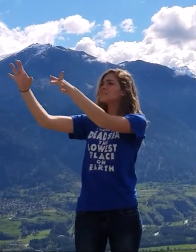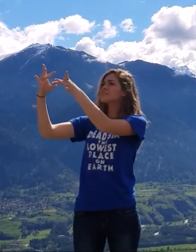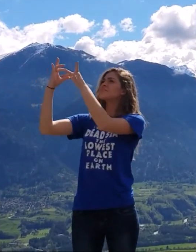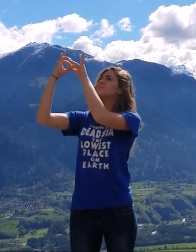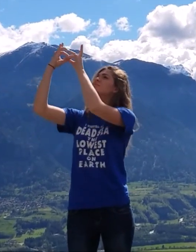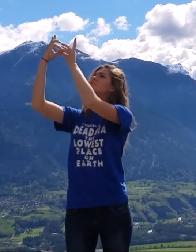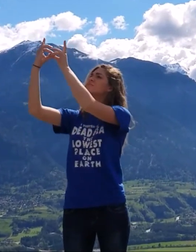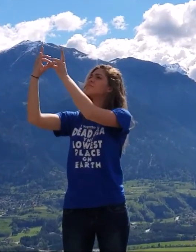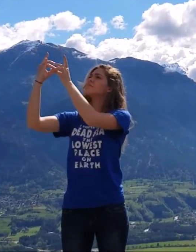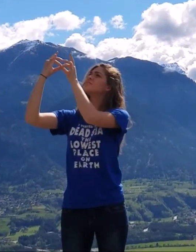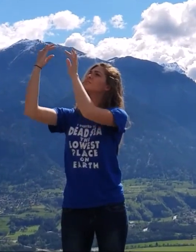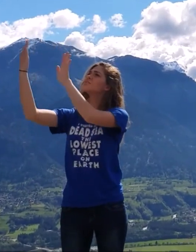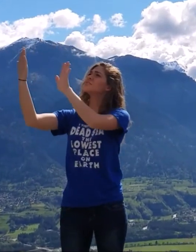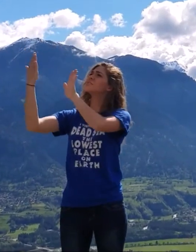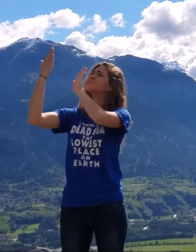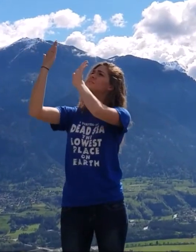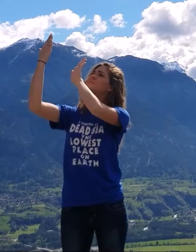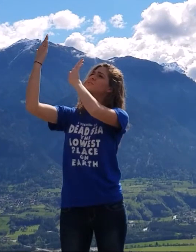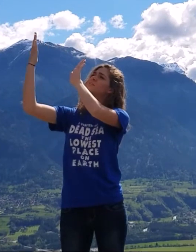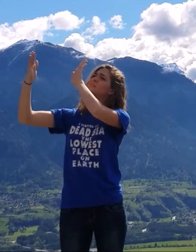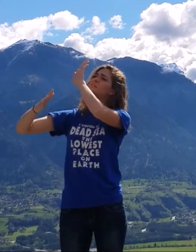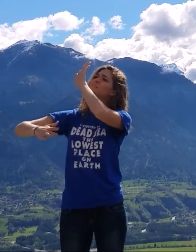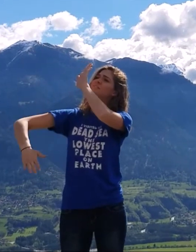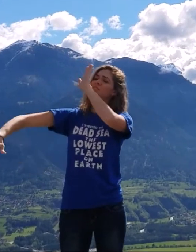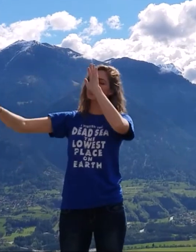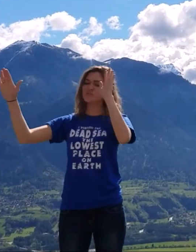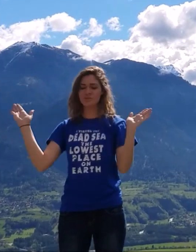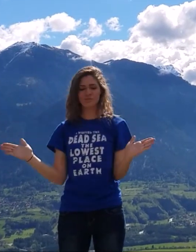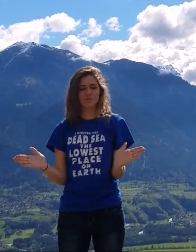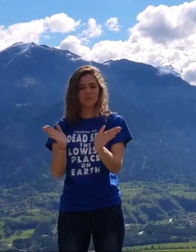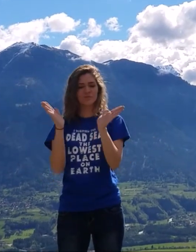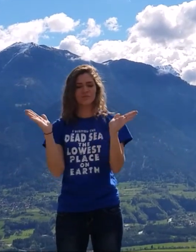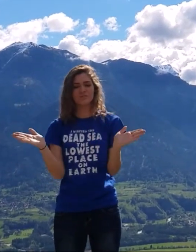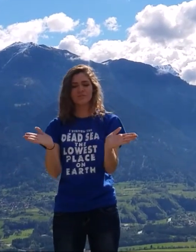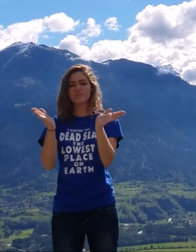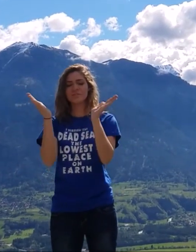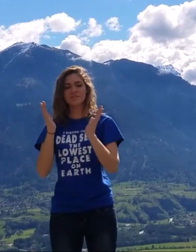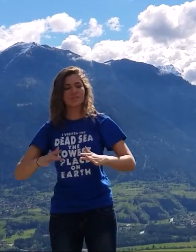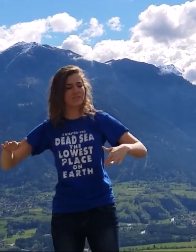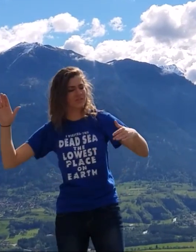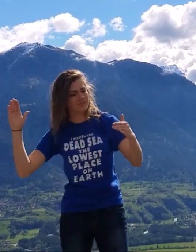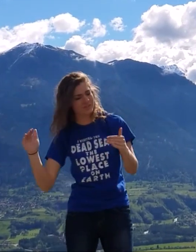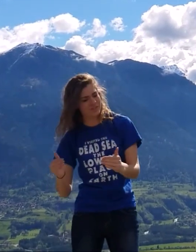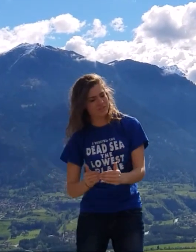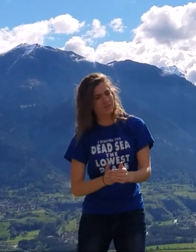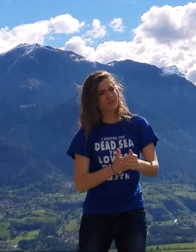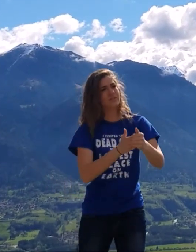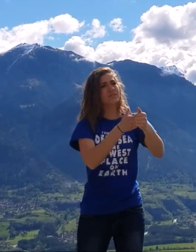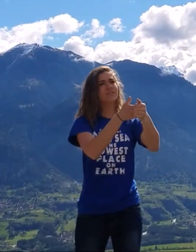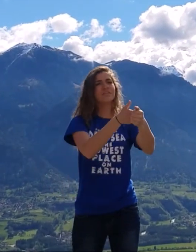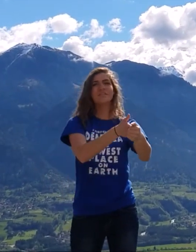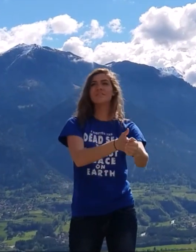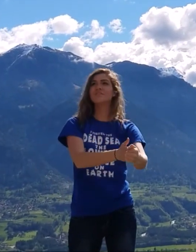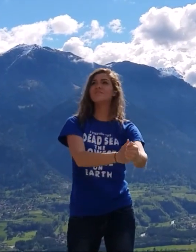Thine own dear presence to cheer and to guide